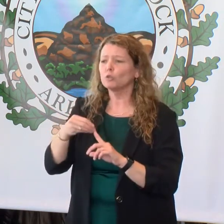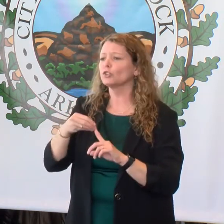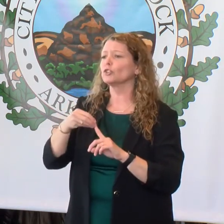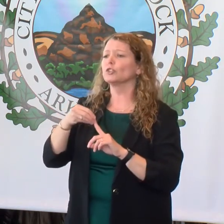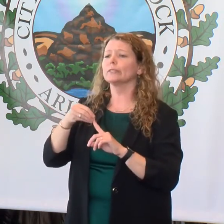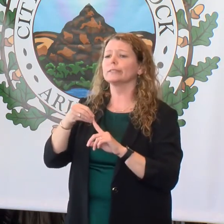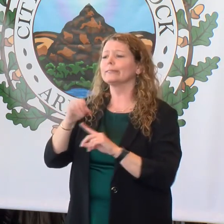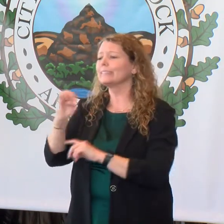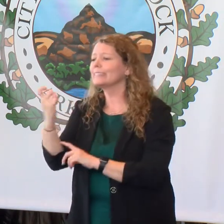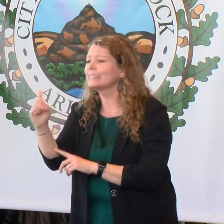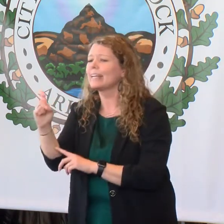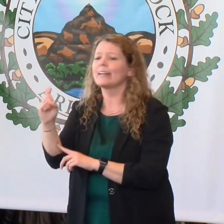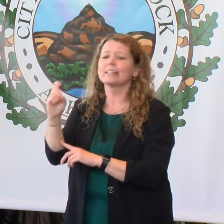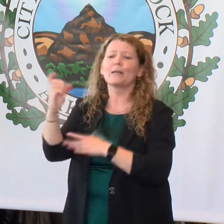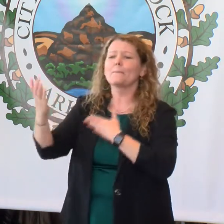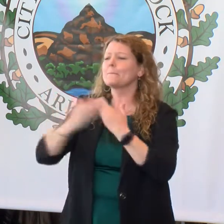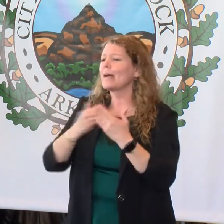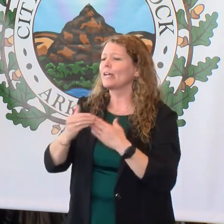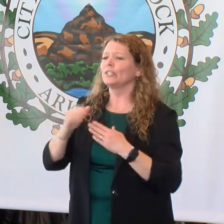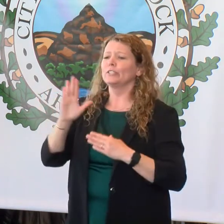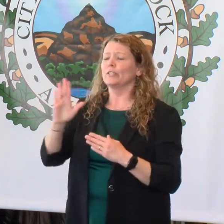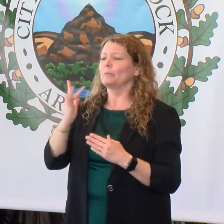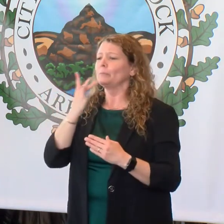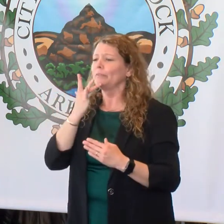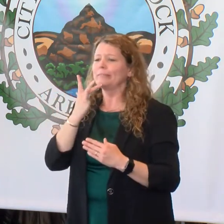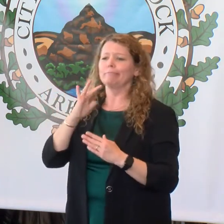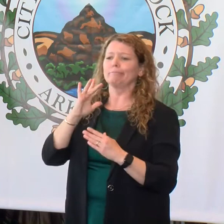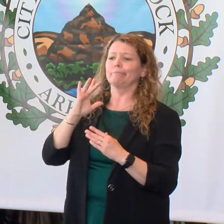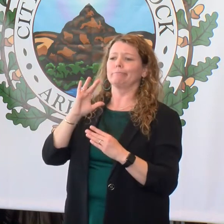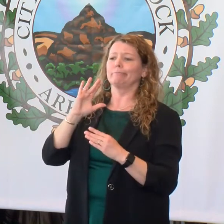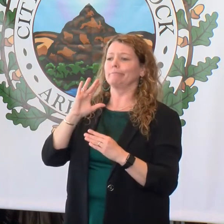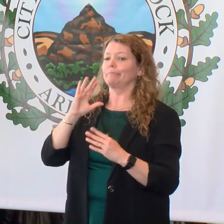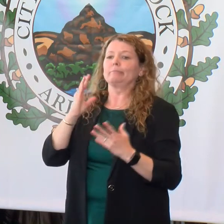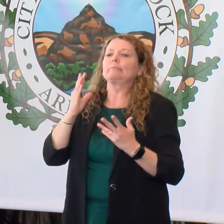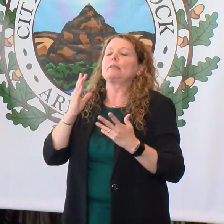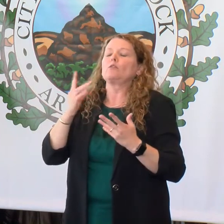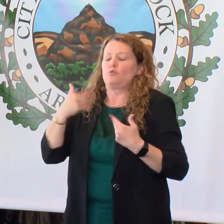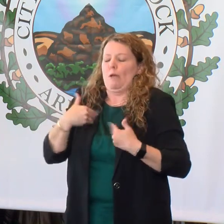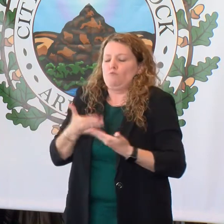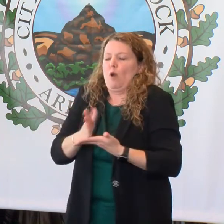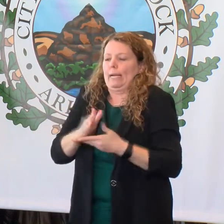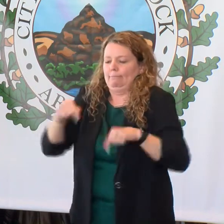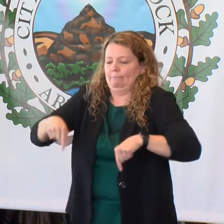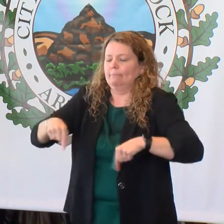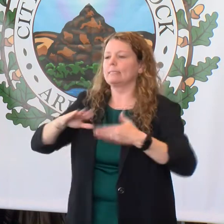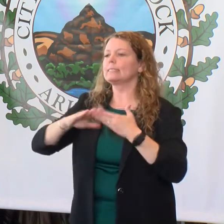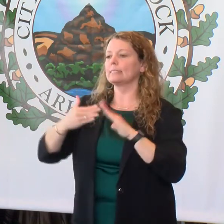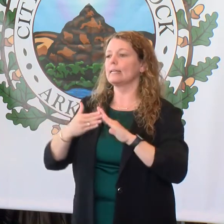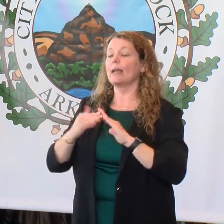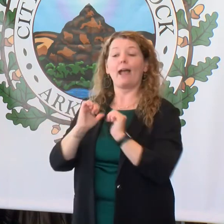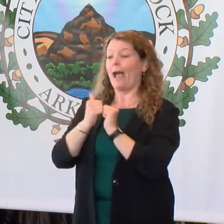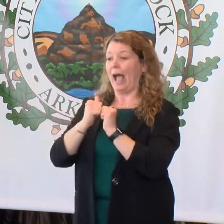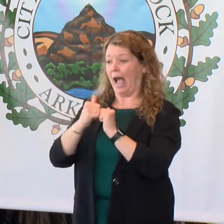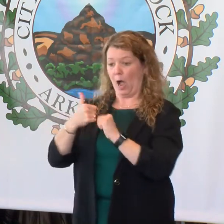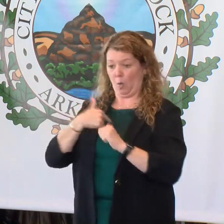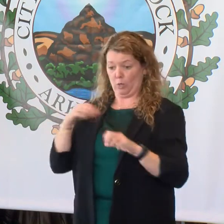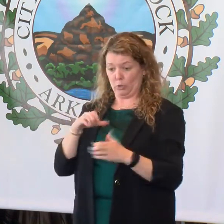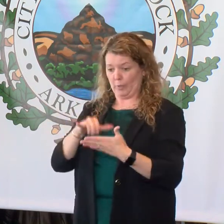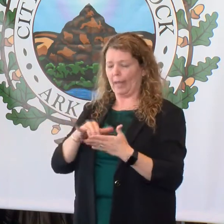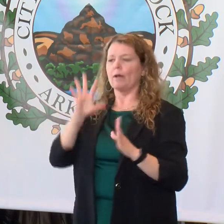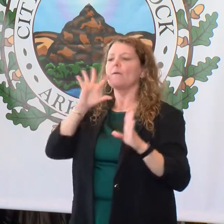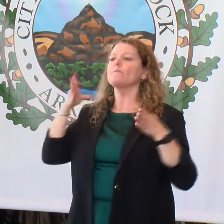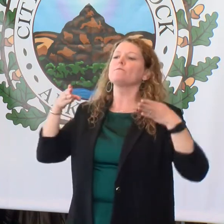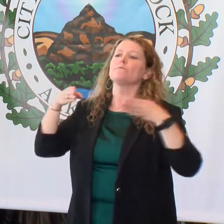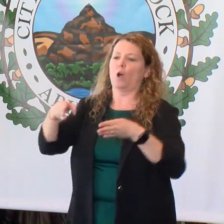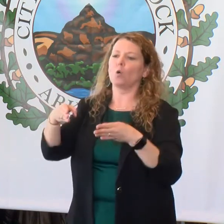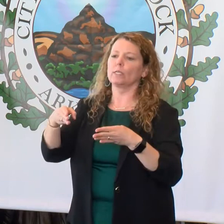orientation, gender identity, has a future and a present right here in our city. And the best way to focus on rebuilding the Rock is focusing